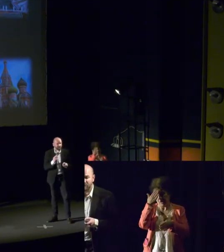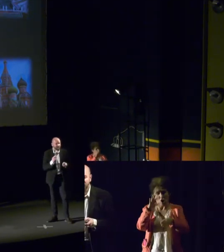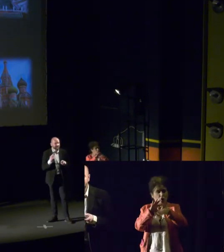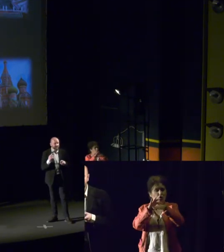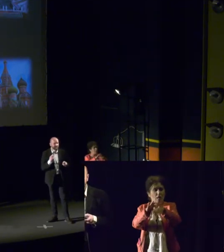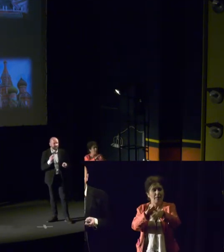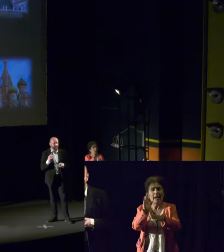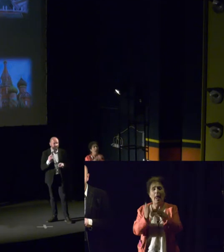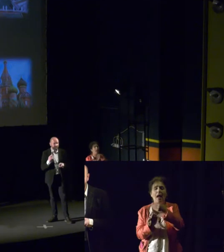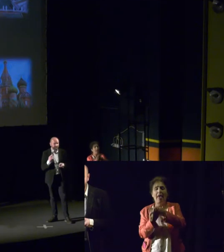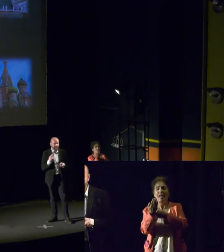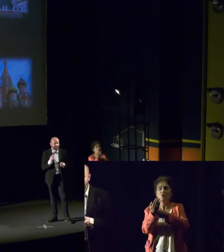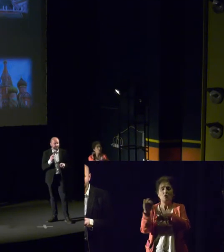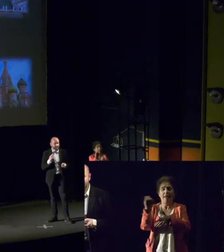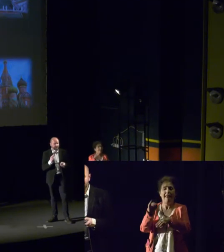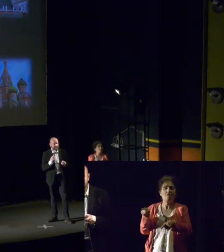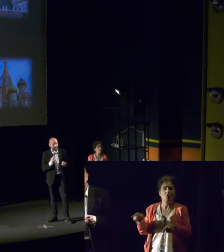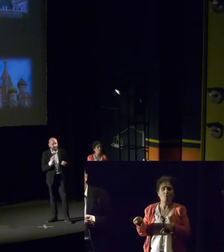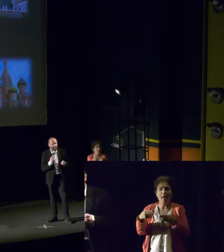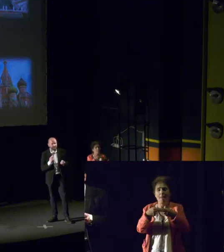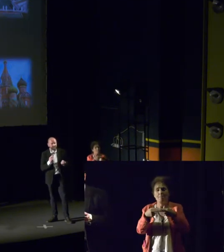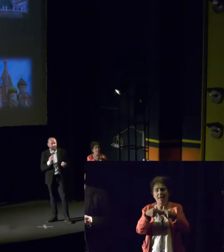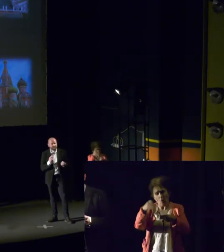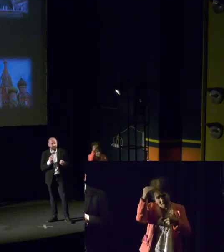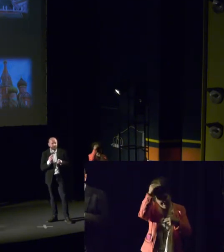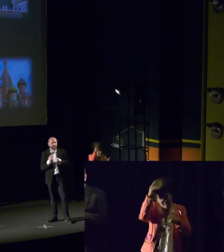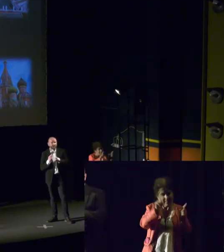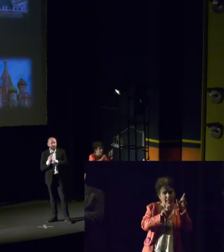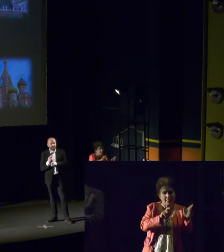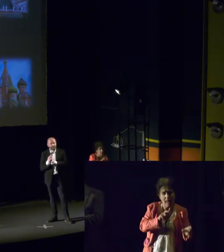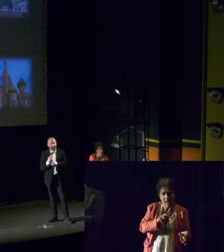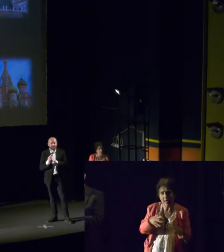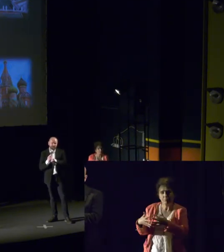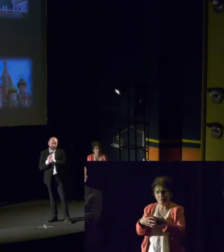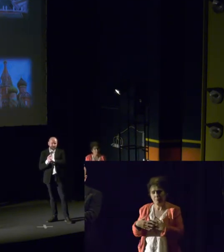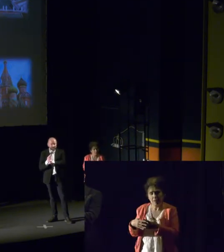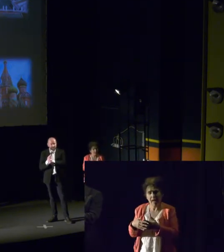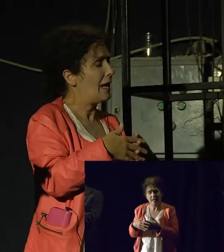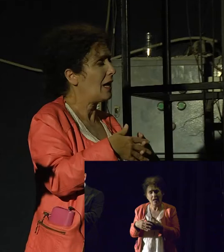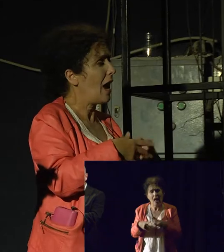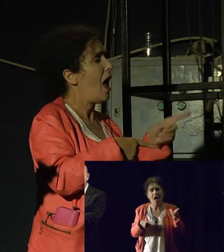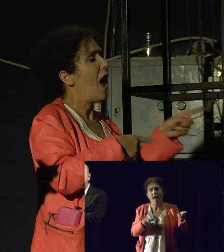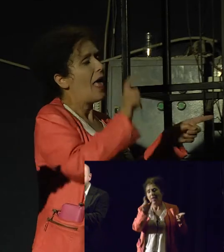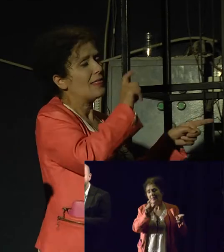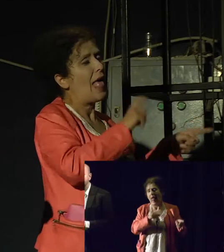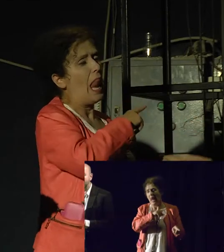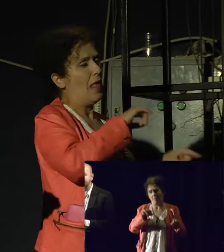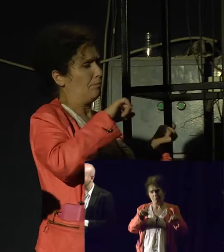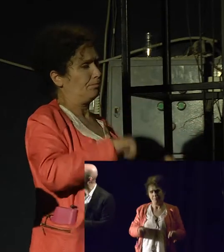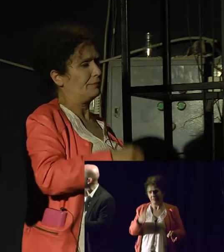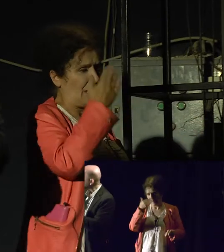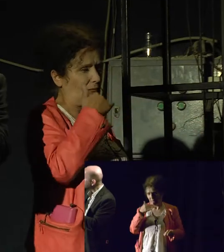States also pulling in different directions. The Vatican has always been pulling towards a more Christian version, Christian-Catholic version of Europe.